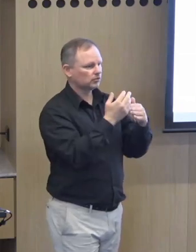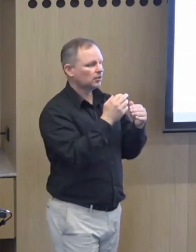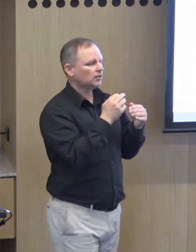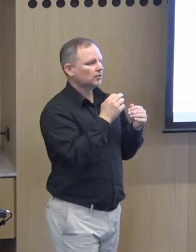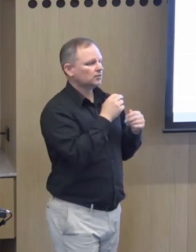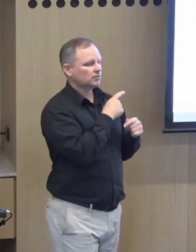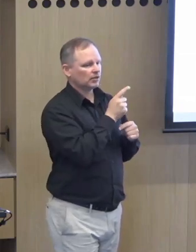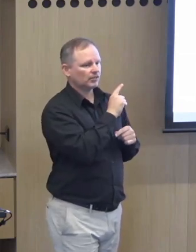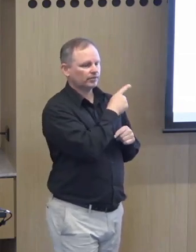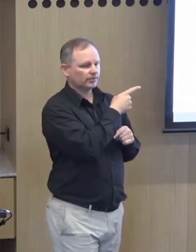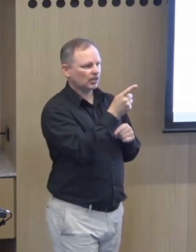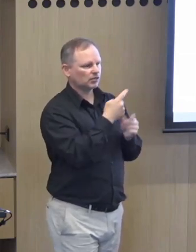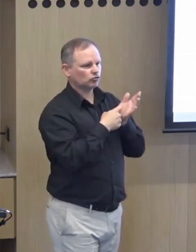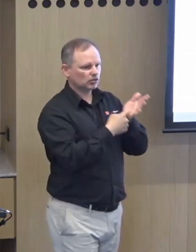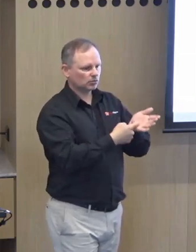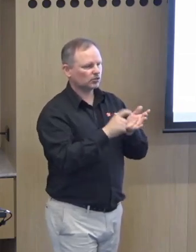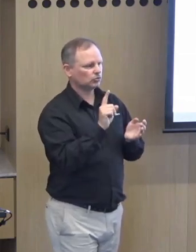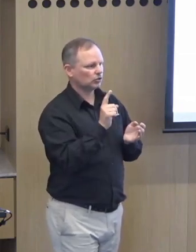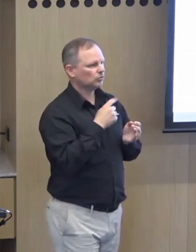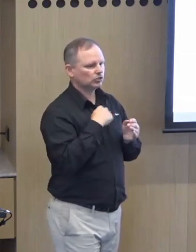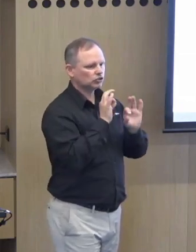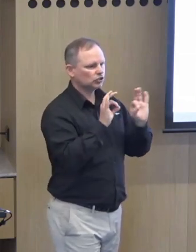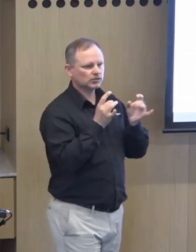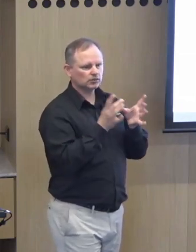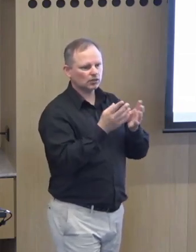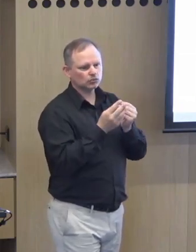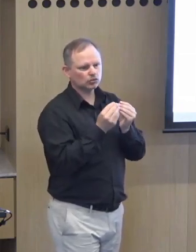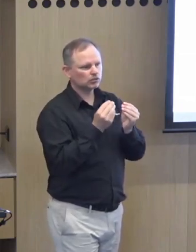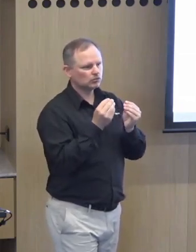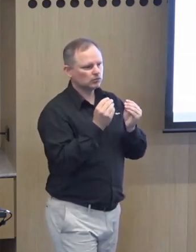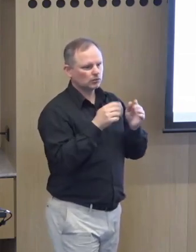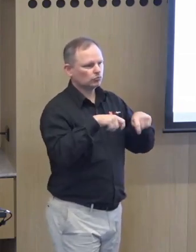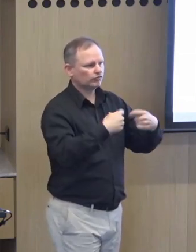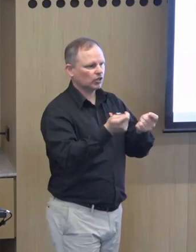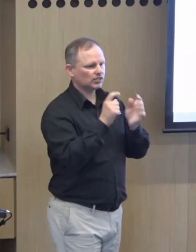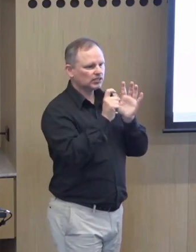and abroad in other locations and they've recommended that um